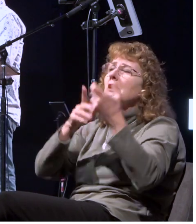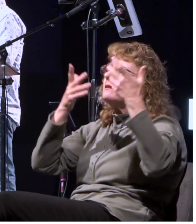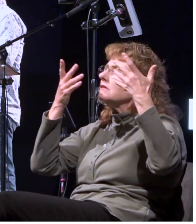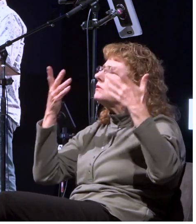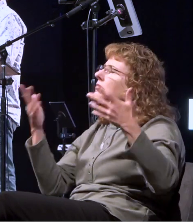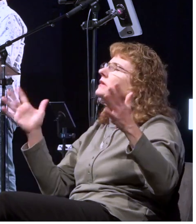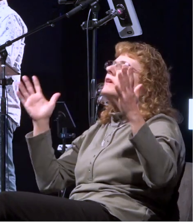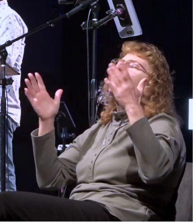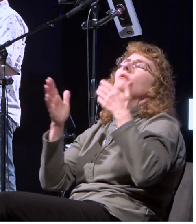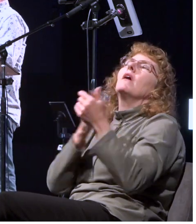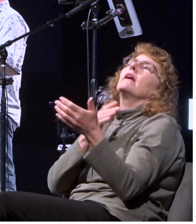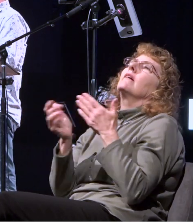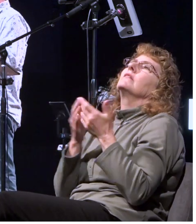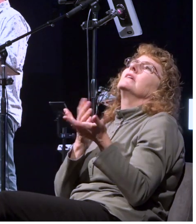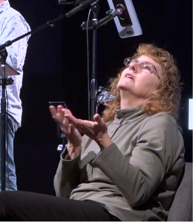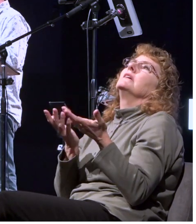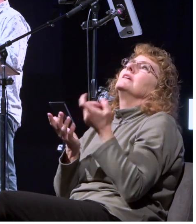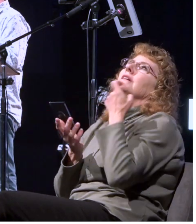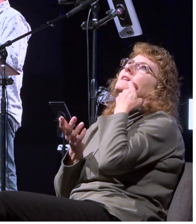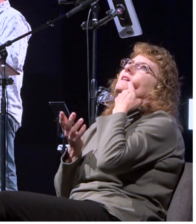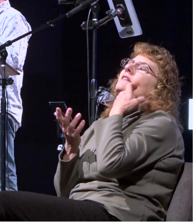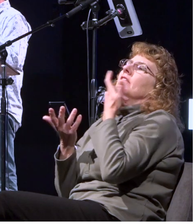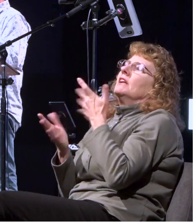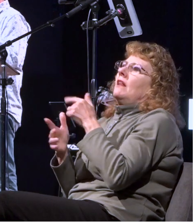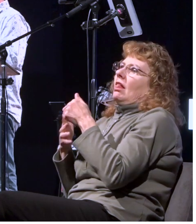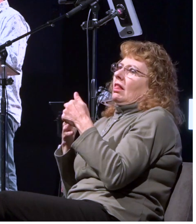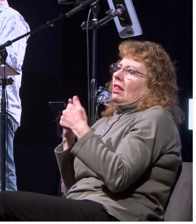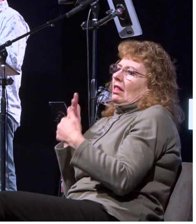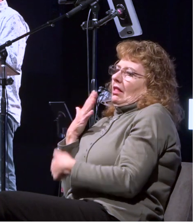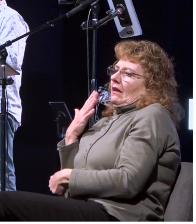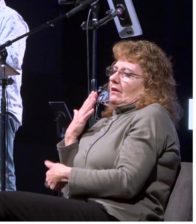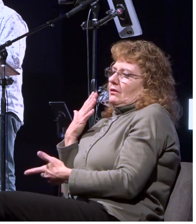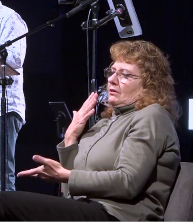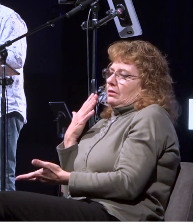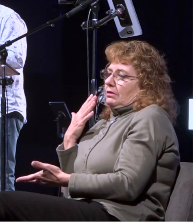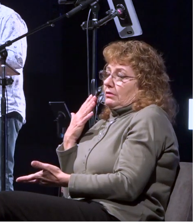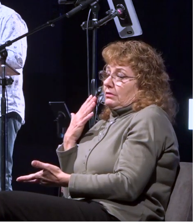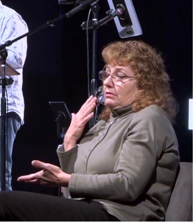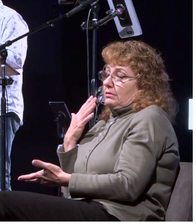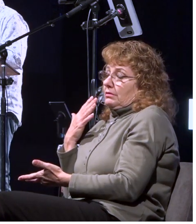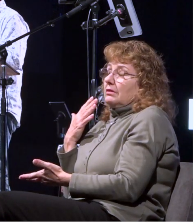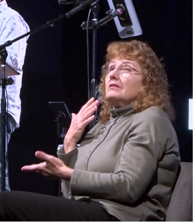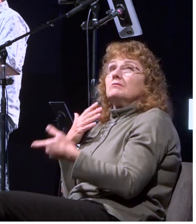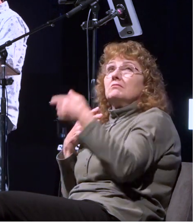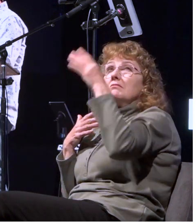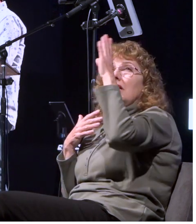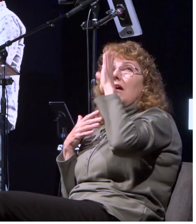wow i just went through this great deal god wants me on malta he's got a job for me here